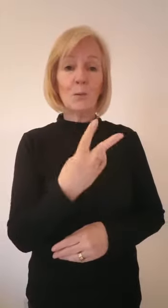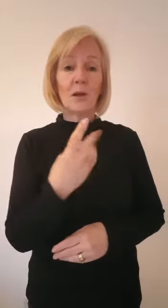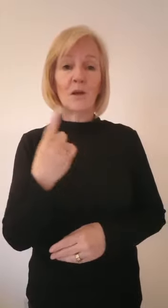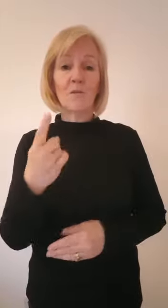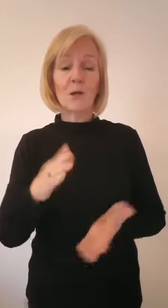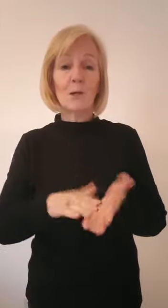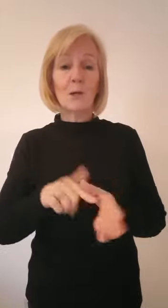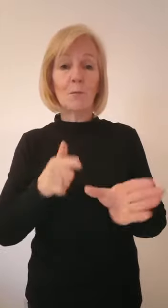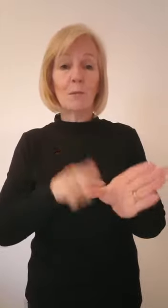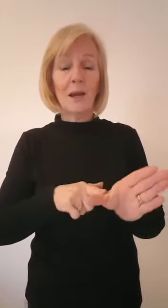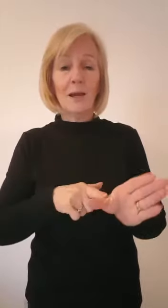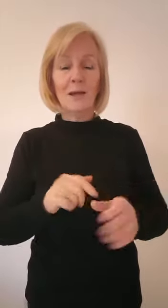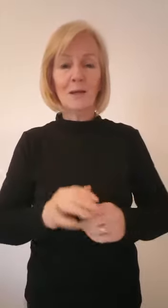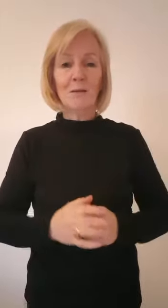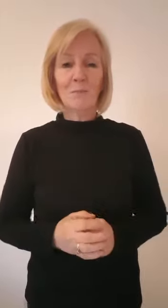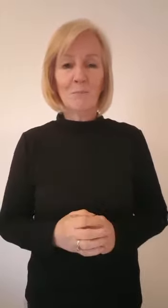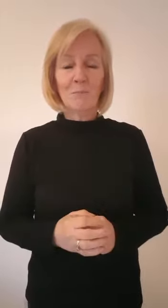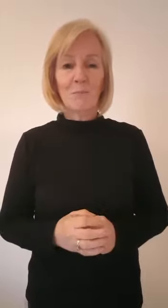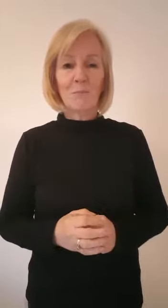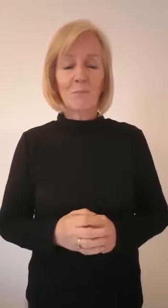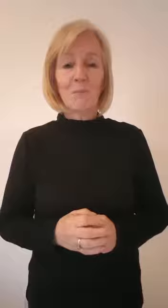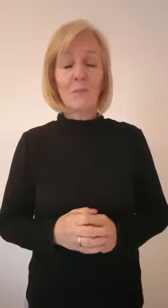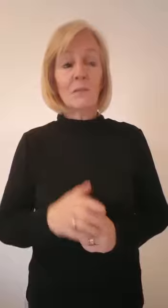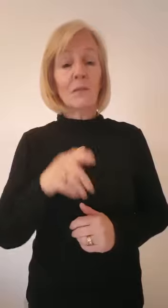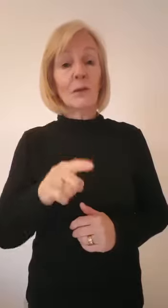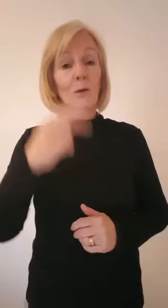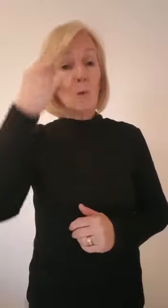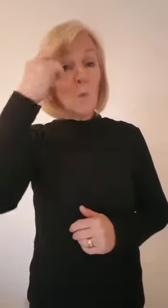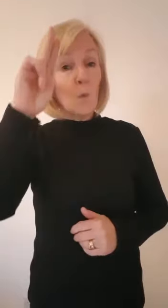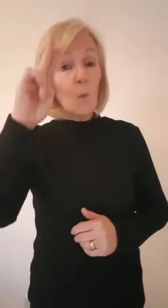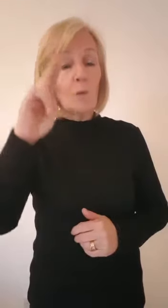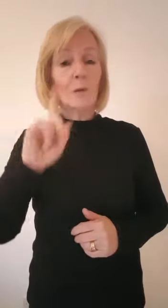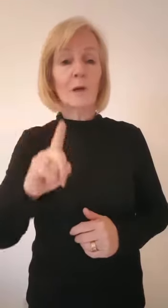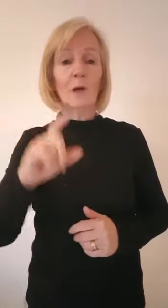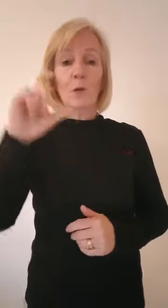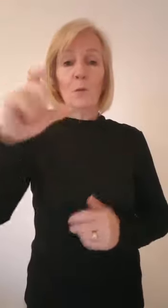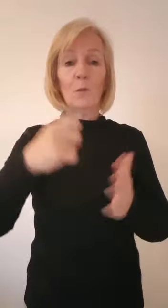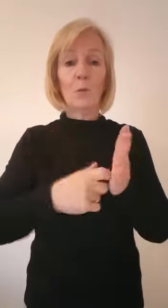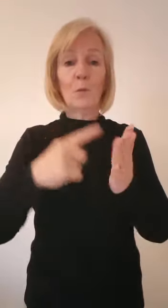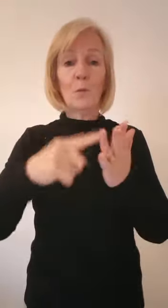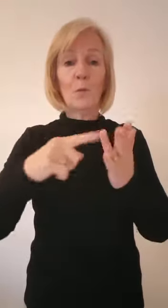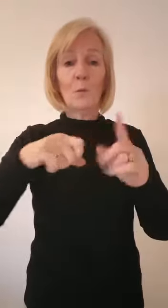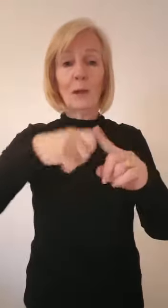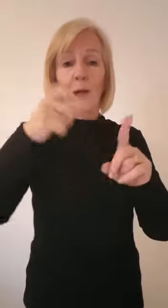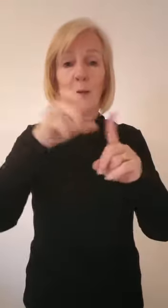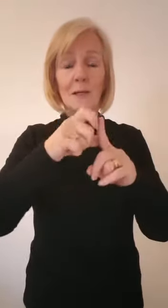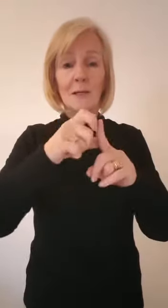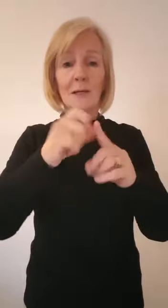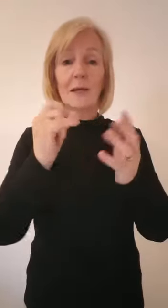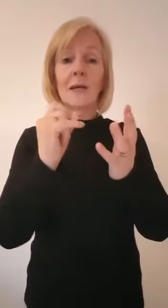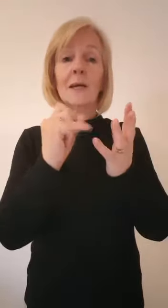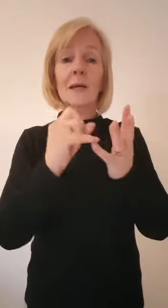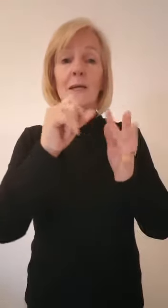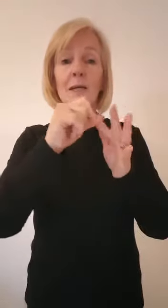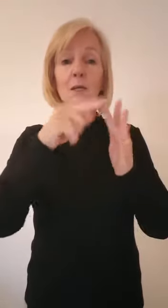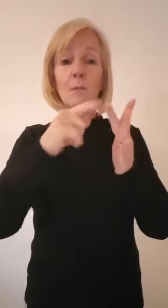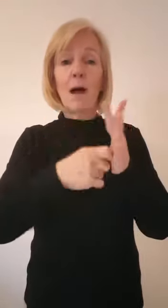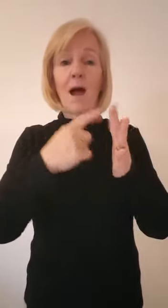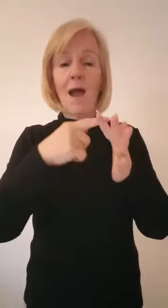21st of May. It's called The Crooked Spire and as you would expect it's set